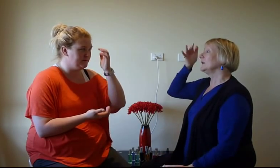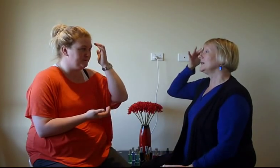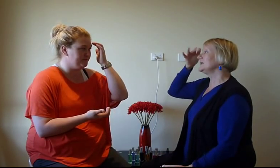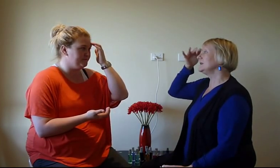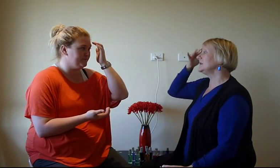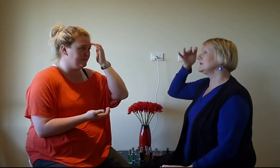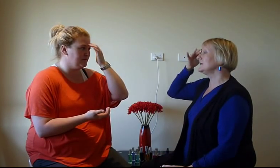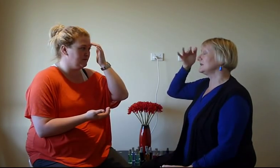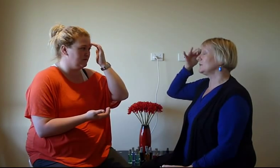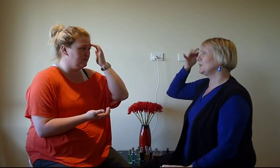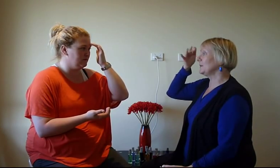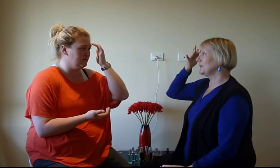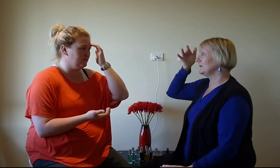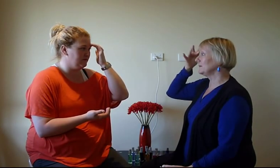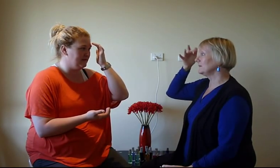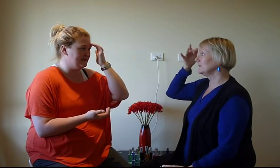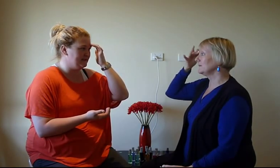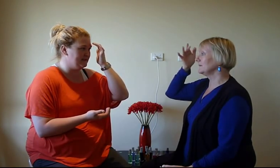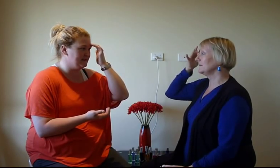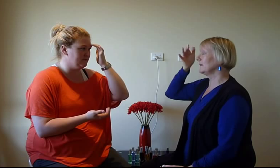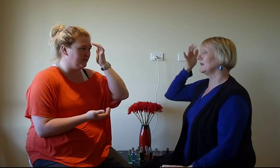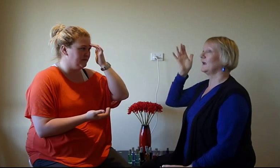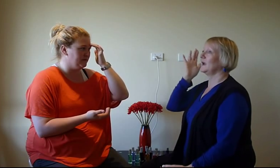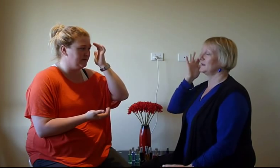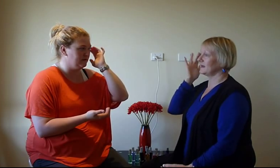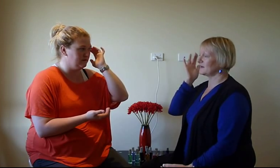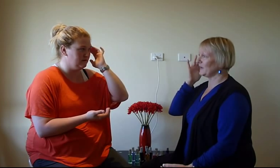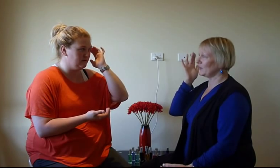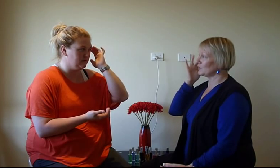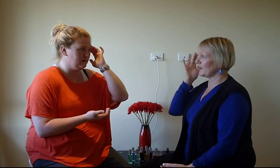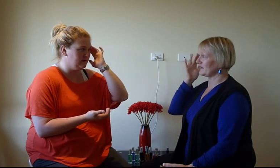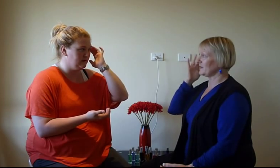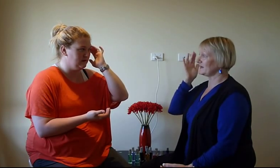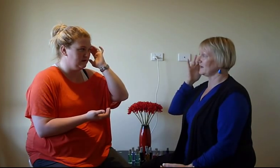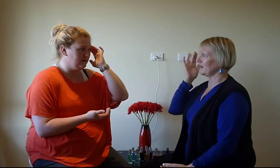Releasing this disappointment. It doesn't belong trapped in my stomach.